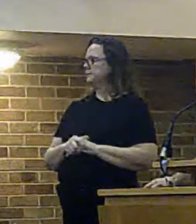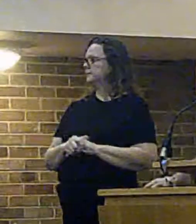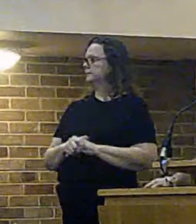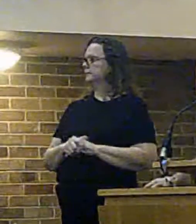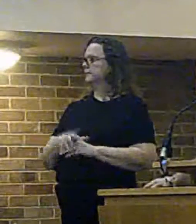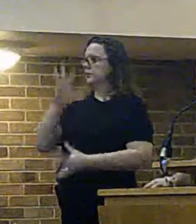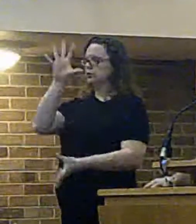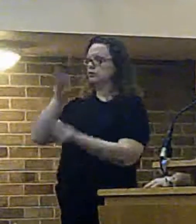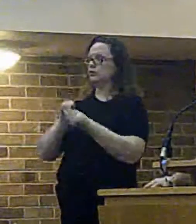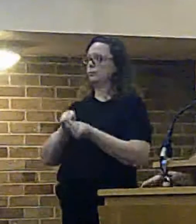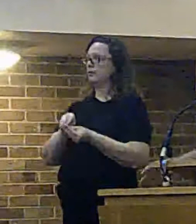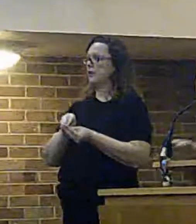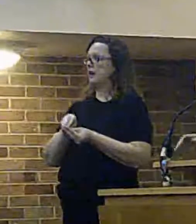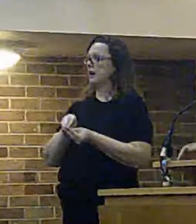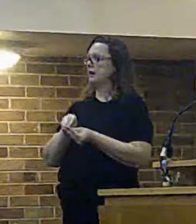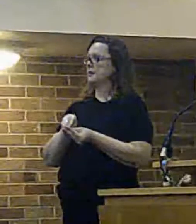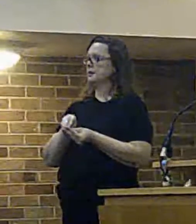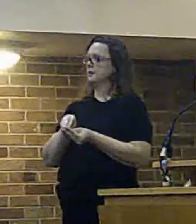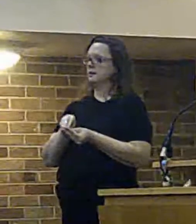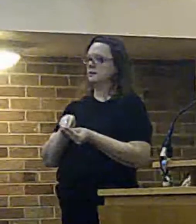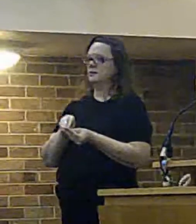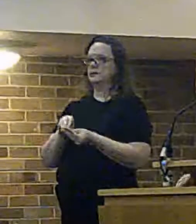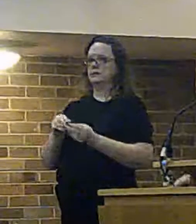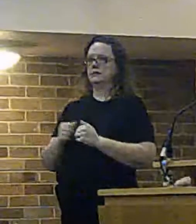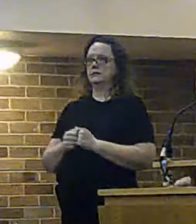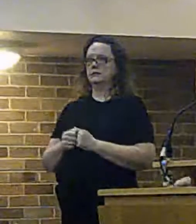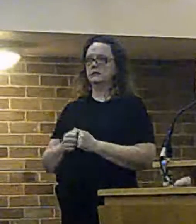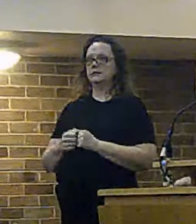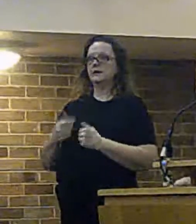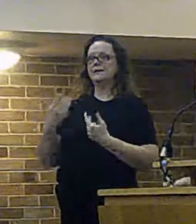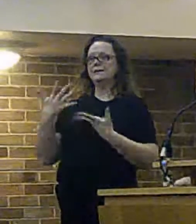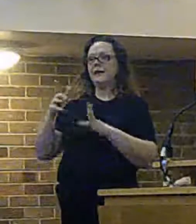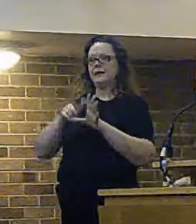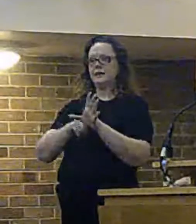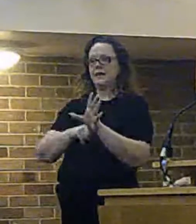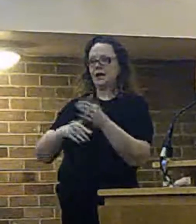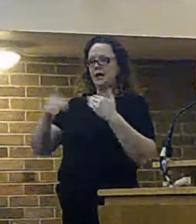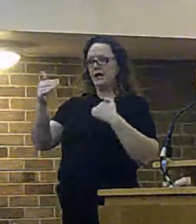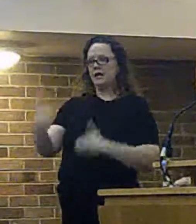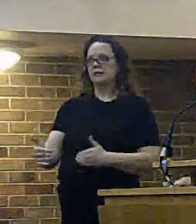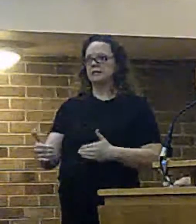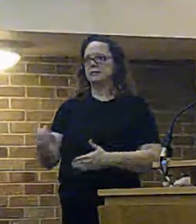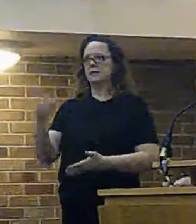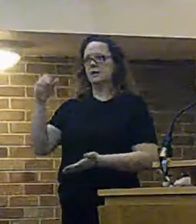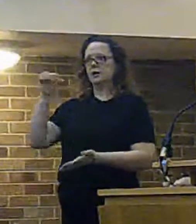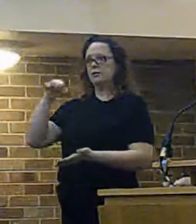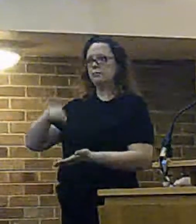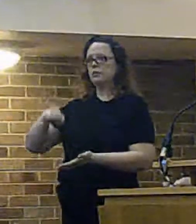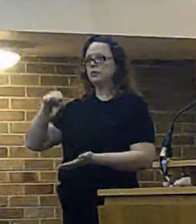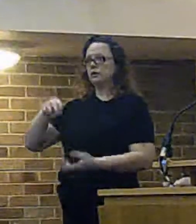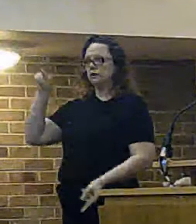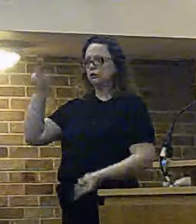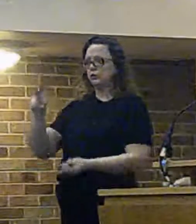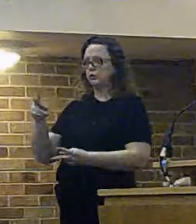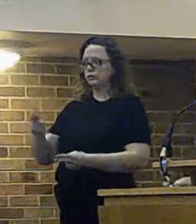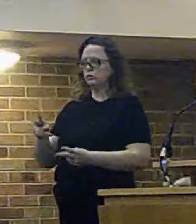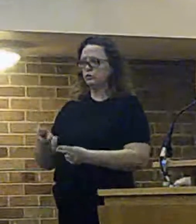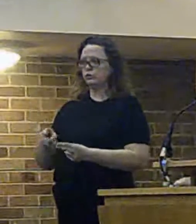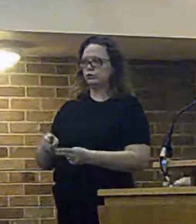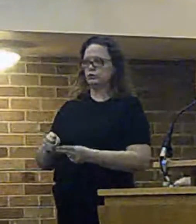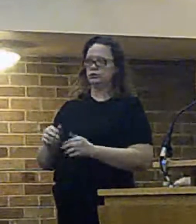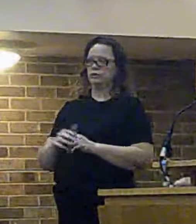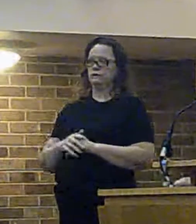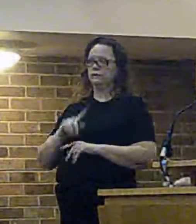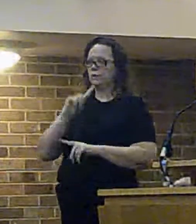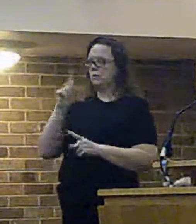of summary then after a decade of budget reductions the authority can no longer employ sufficient number of fire painters to keep all